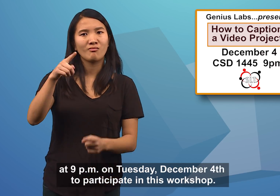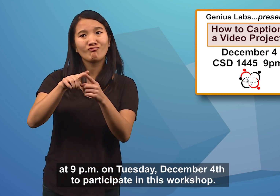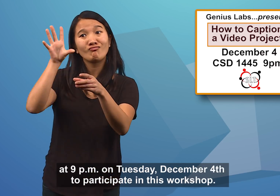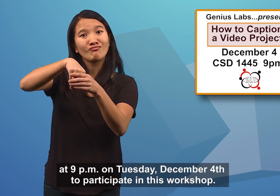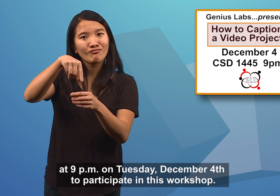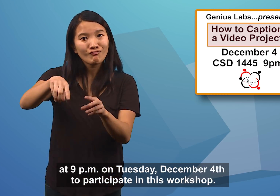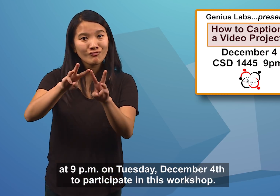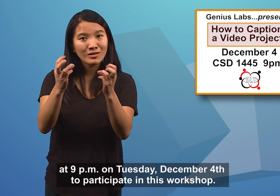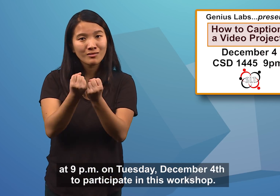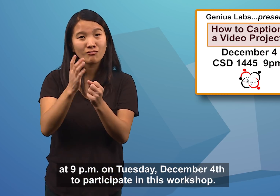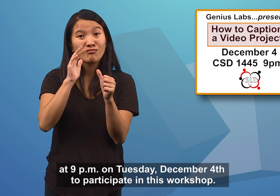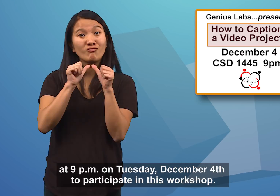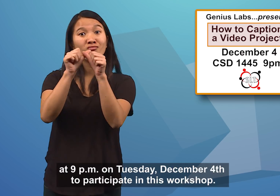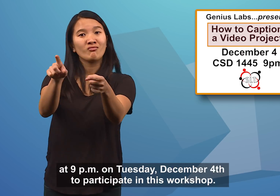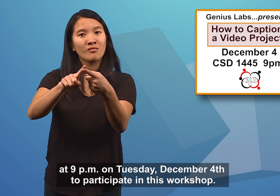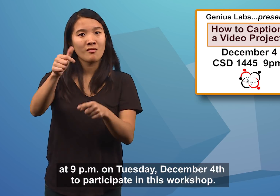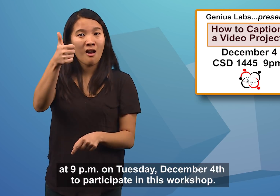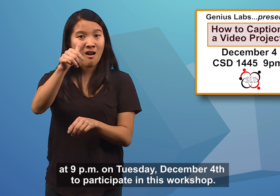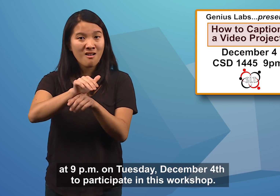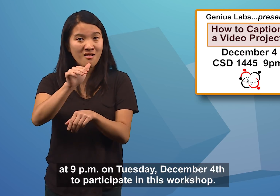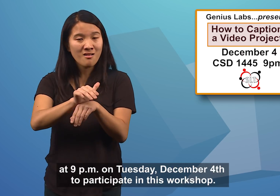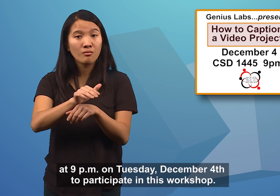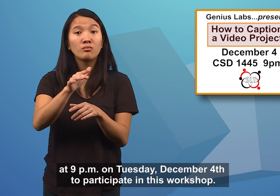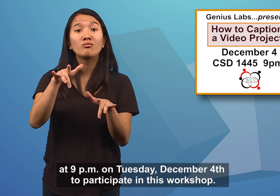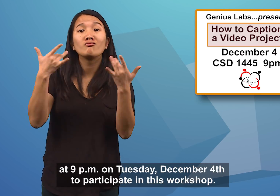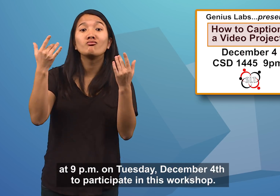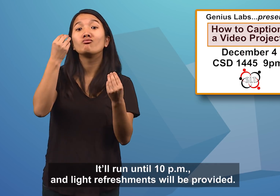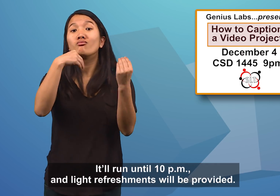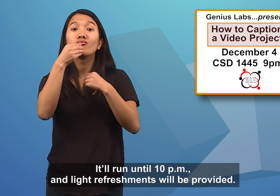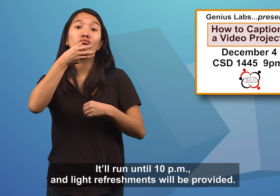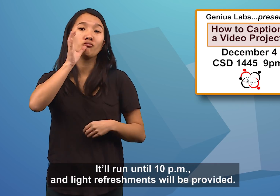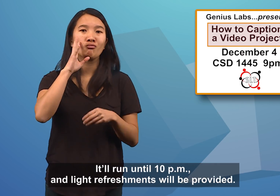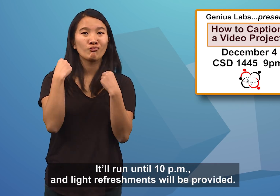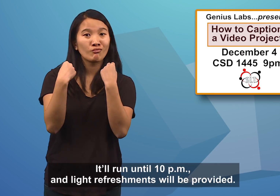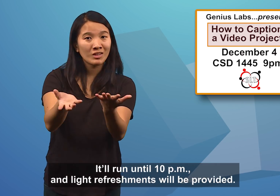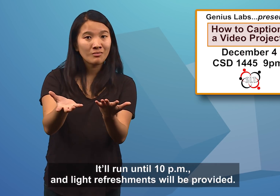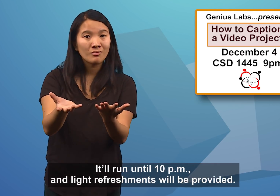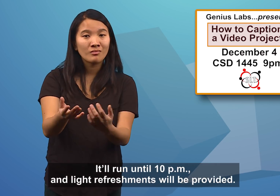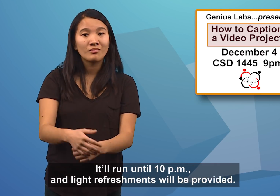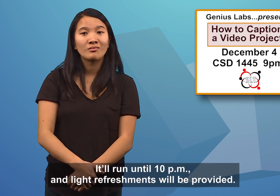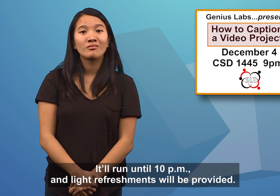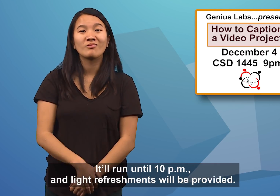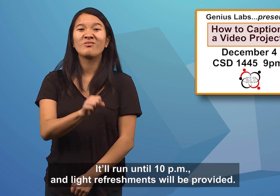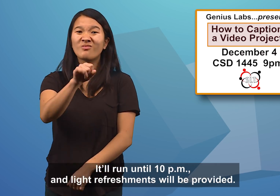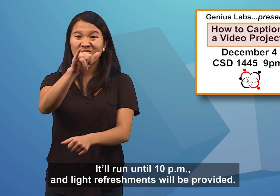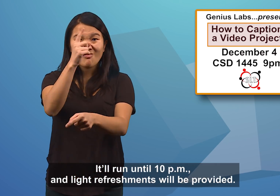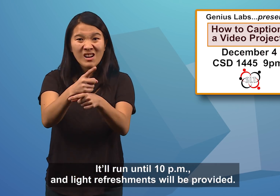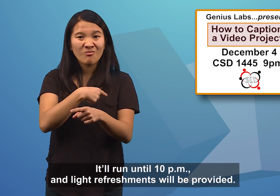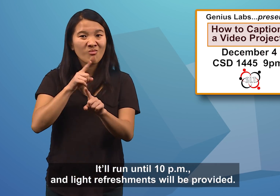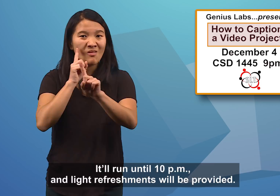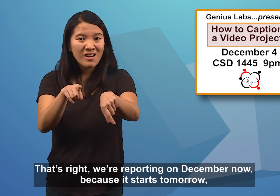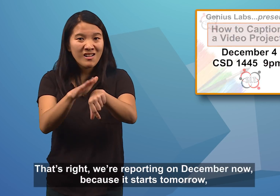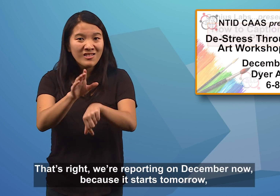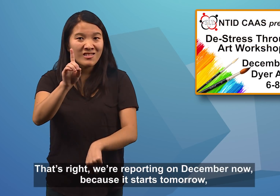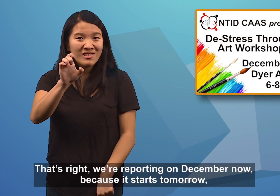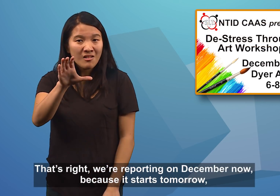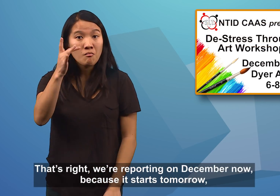on Tuesday, December 4th, to participate in this workshop. It'll run until 10 p.m., and light refreshments will be provided. That's right,